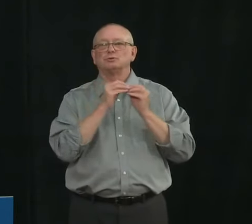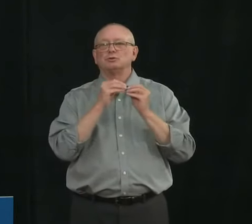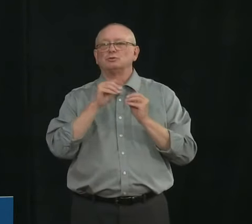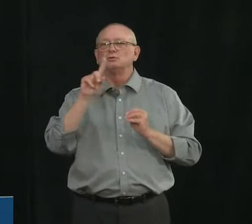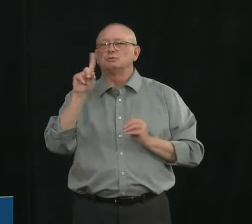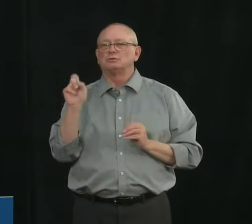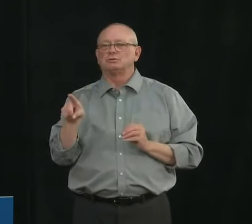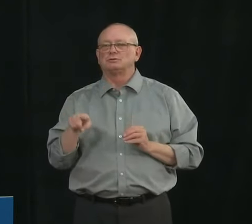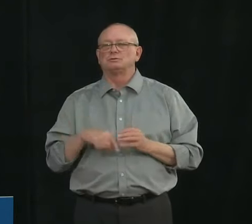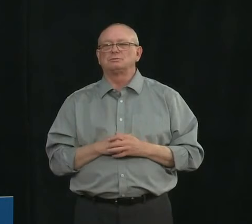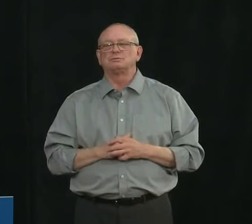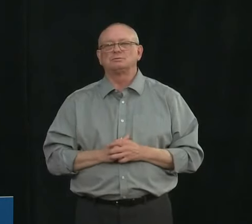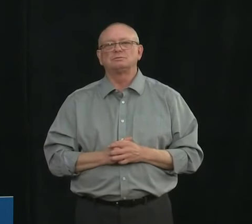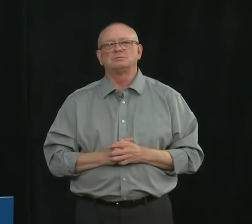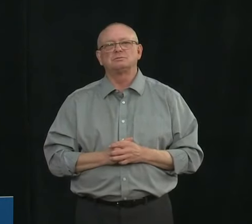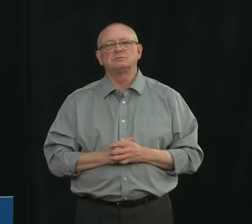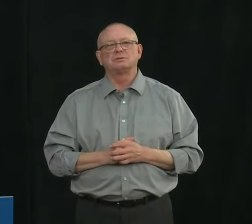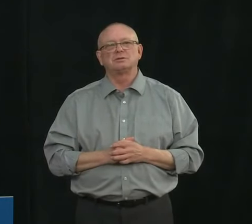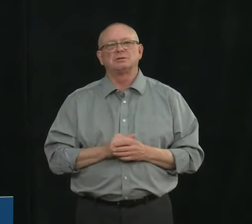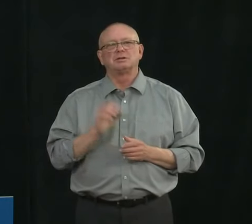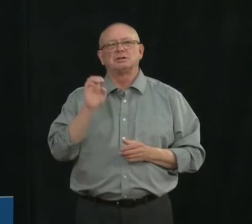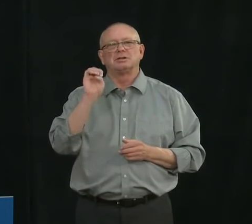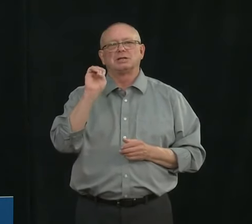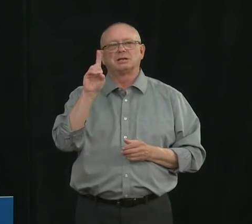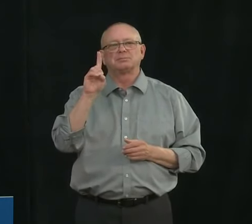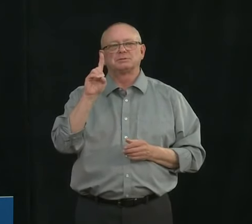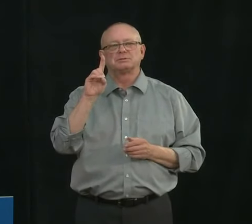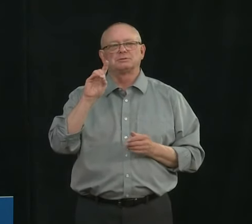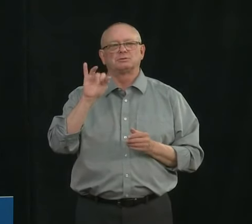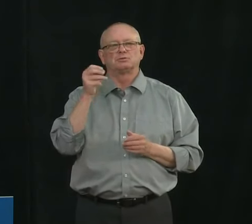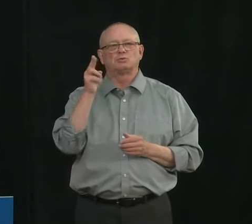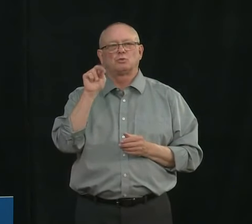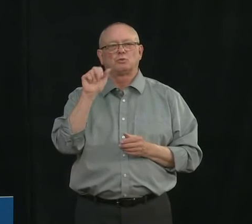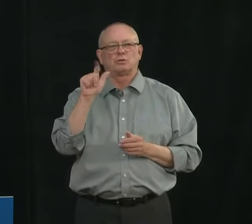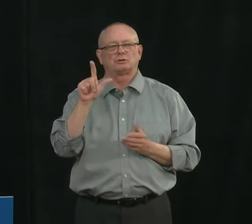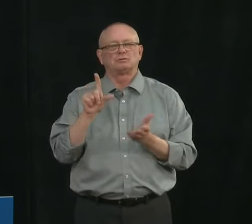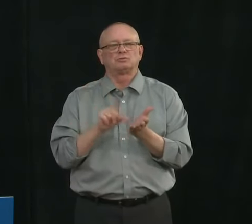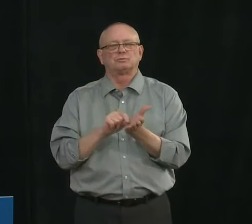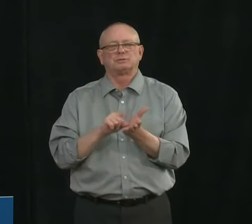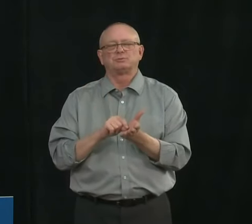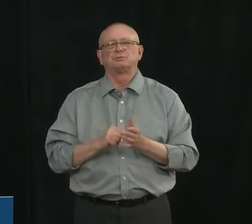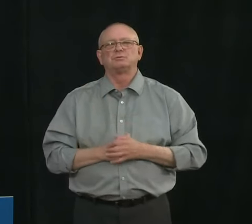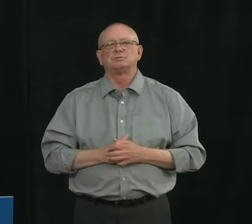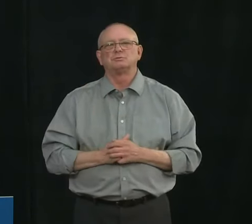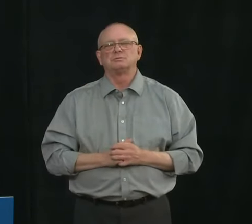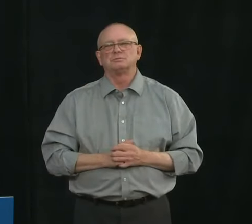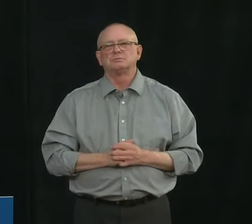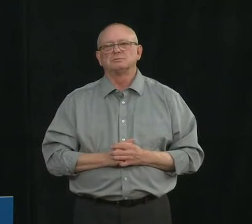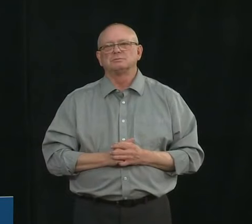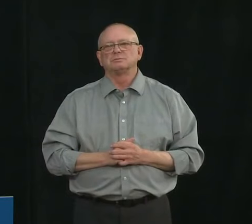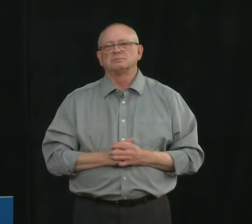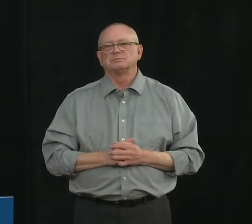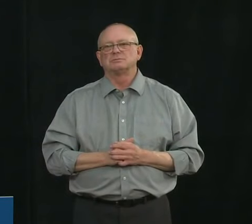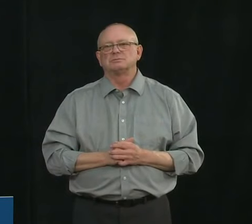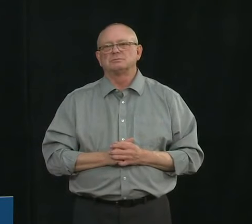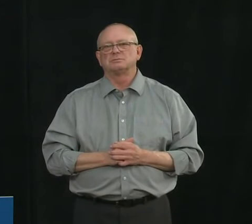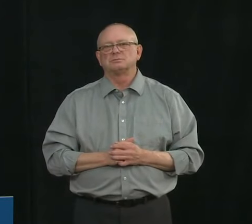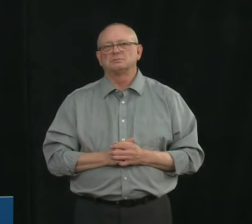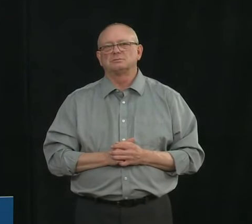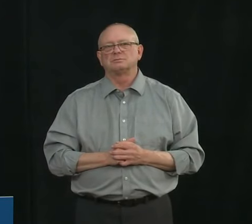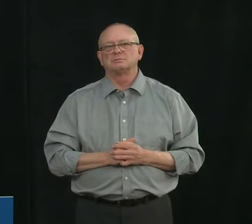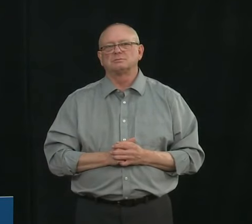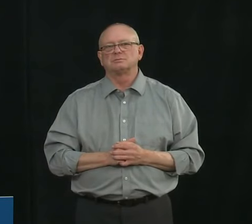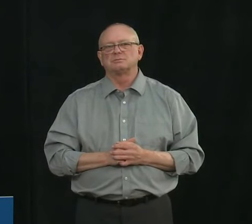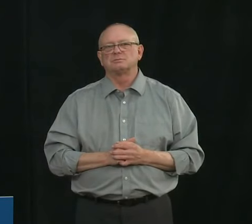short the edmonton journal hi dr hinshaw i was wondering if you've had any discussions around loosening restrictions